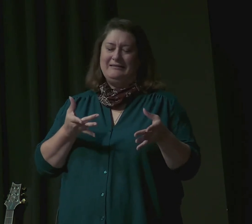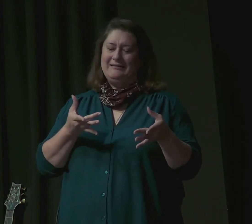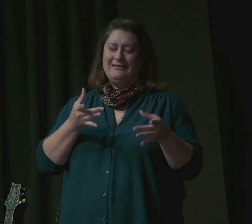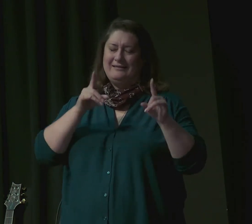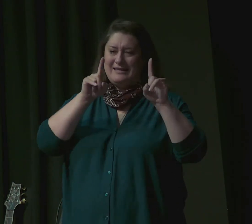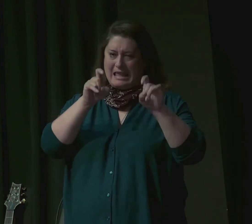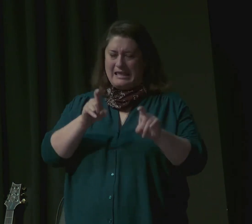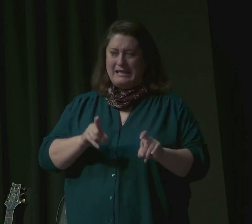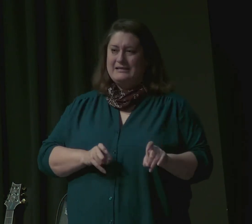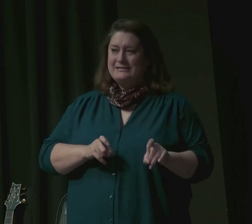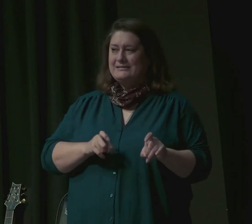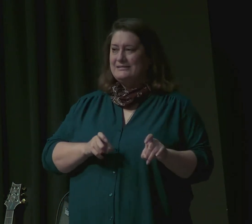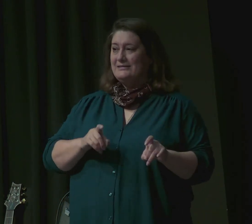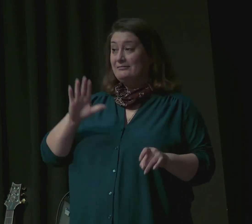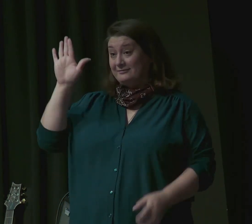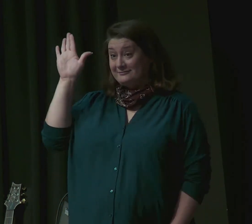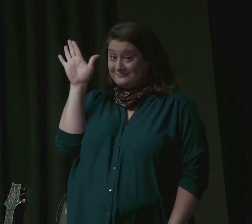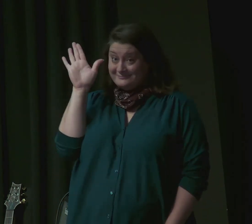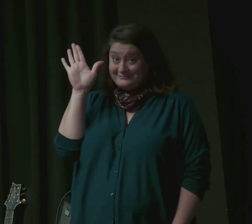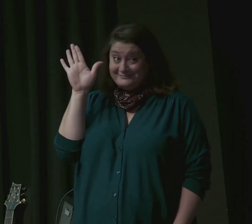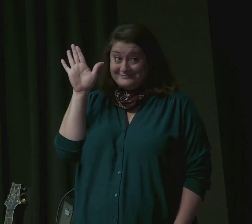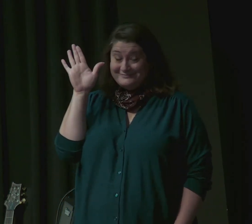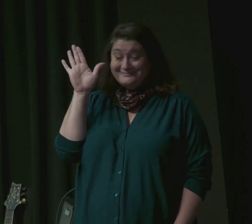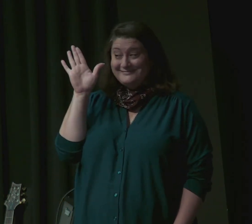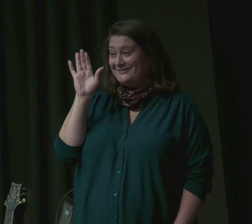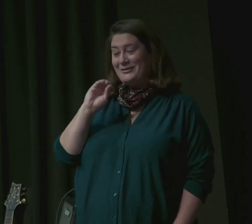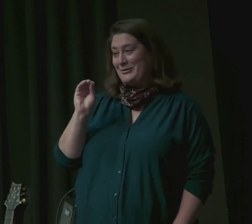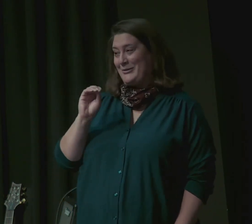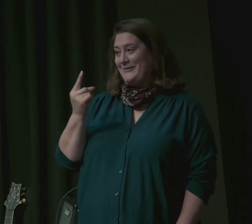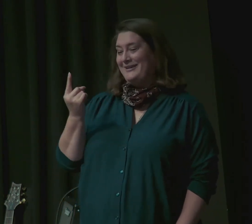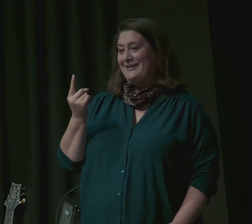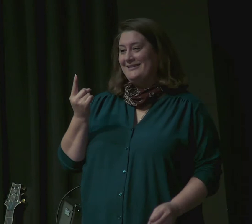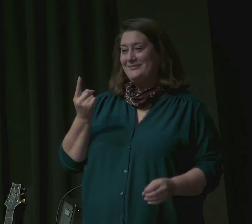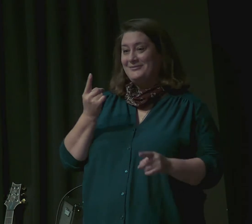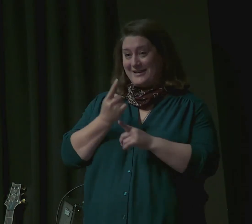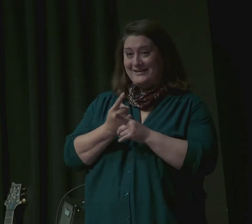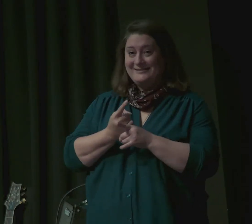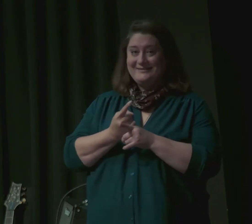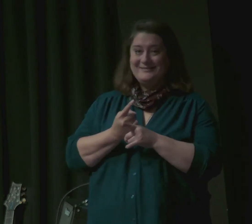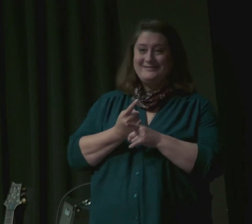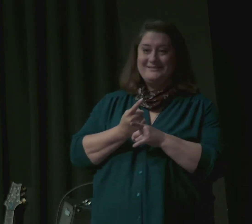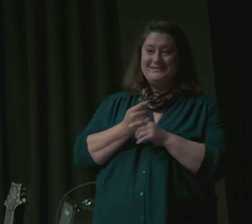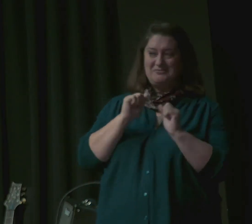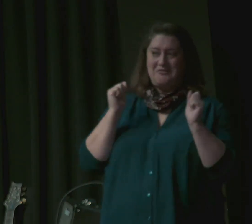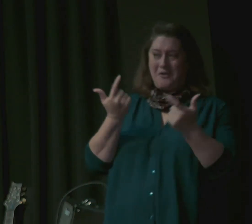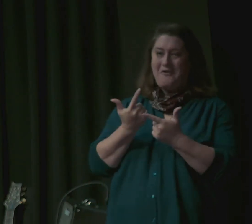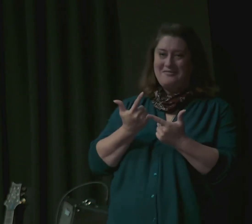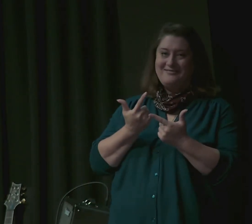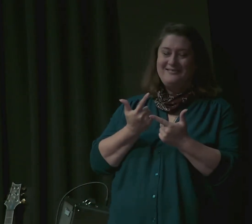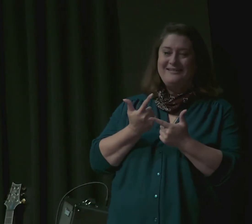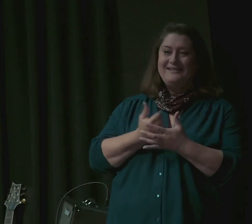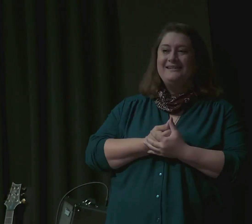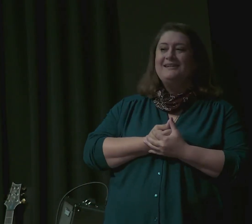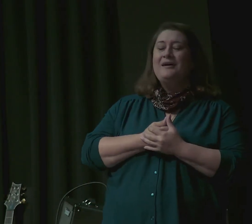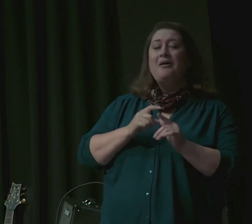Thank you, we can't see you. You know, regular quizzes and exams are the mark of a good education.